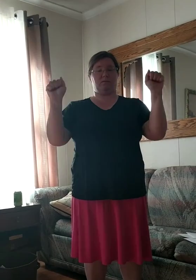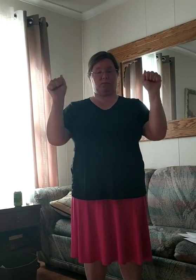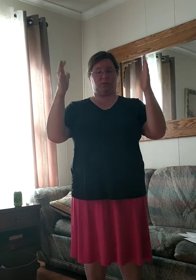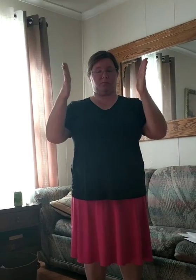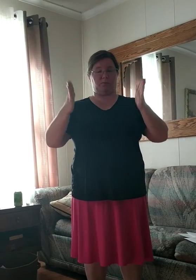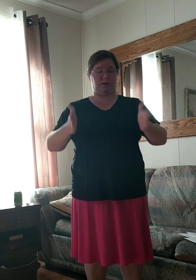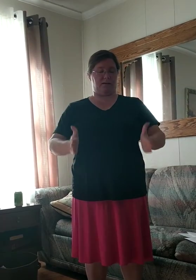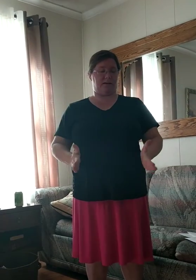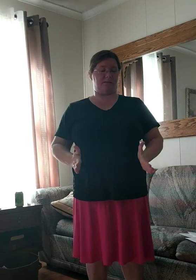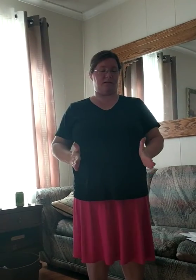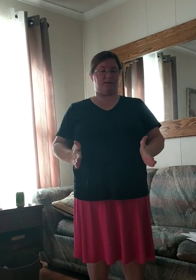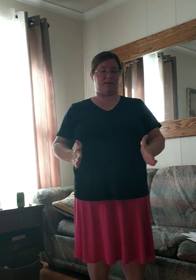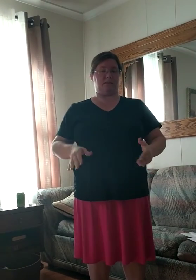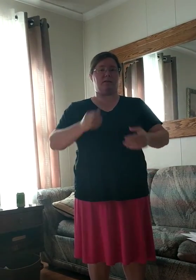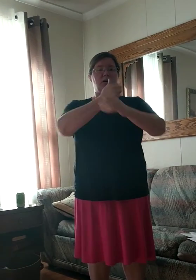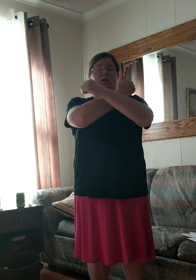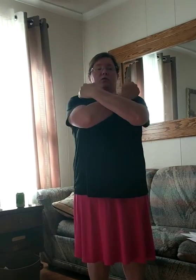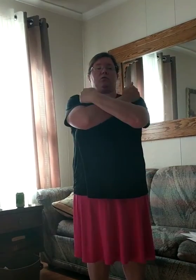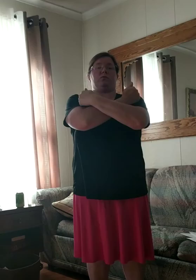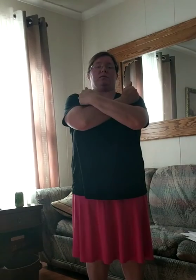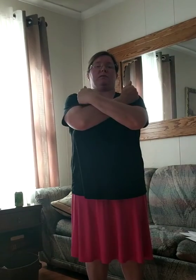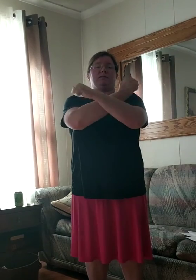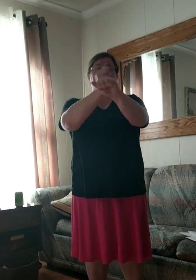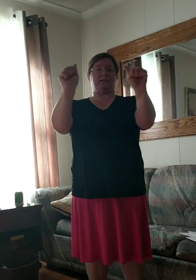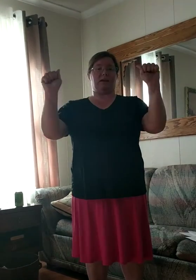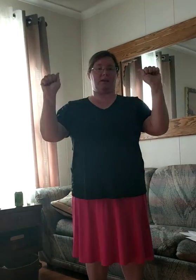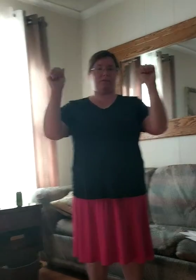we bring our hands down like this. So, savior.